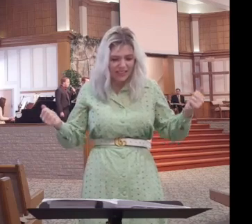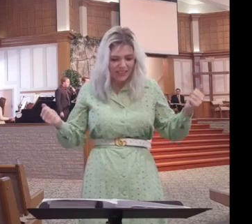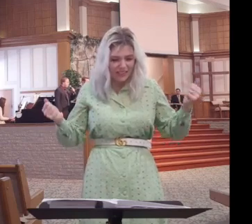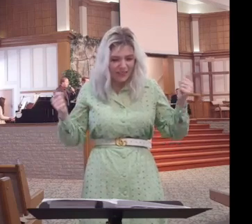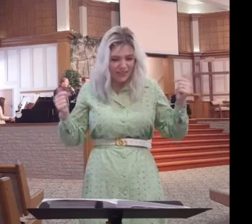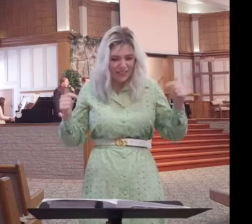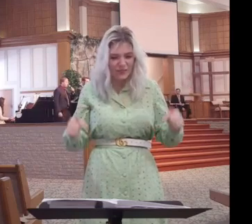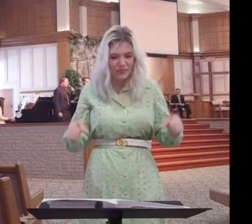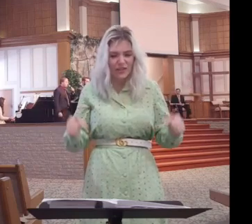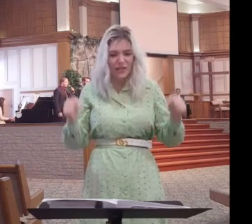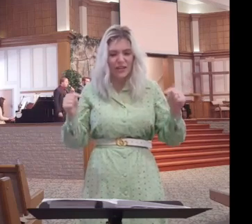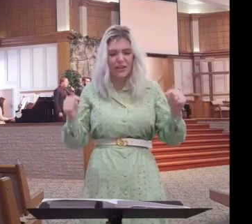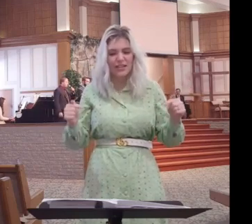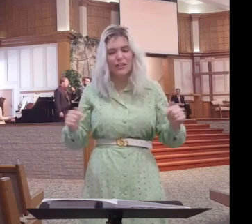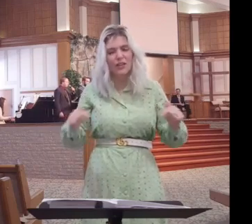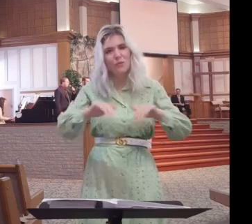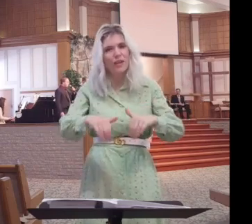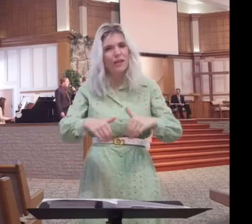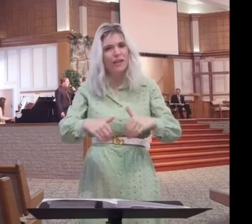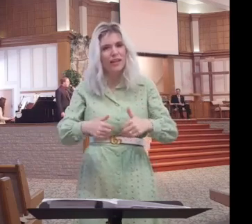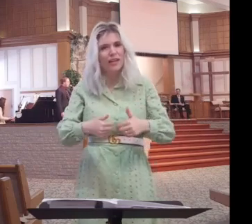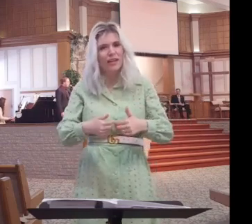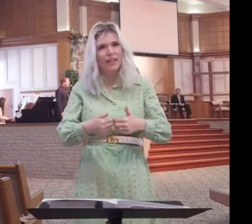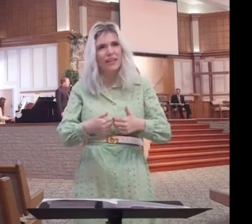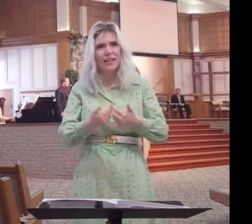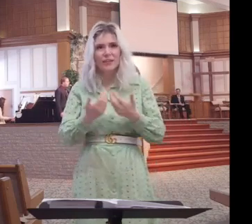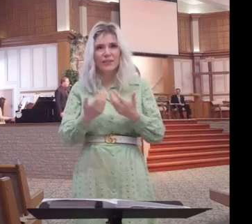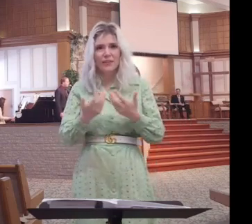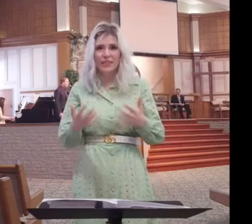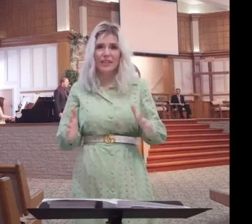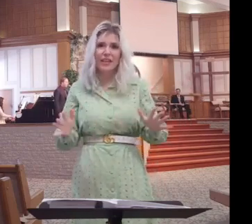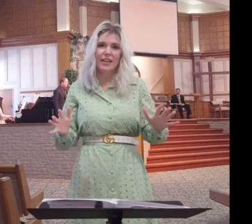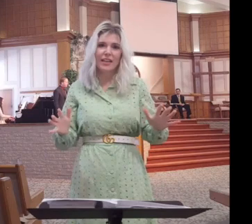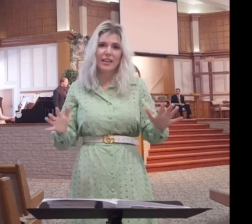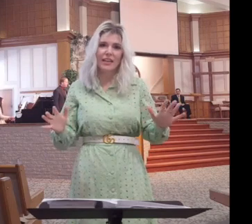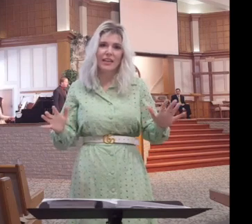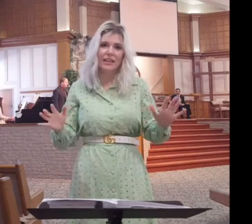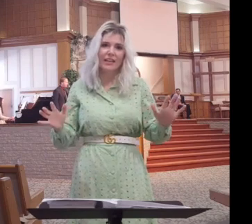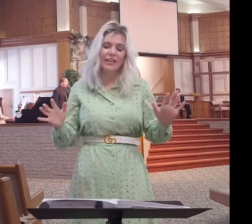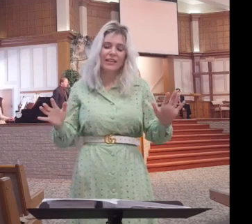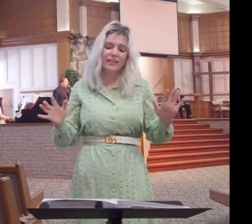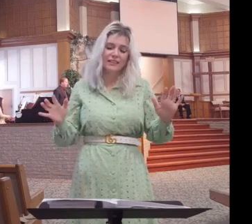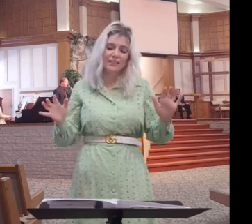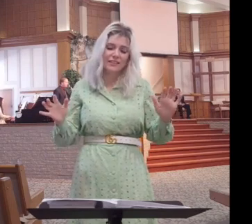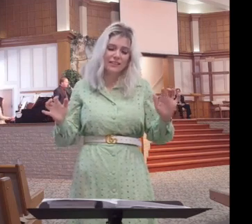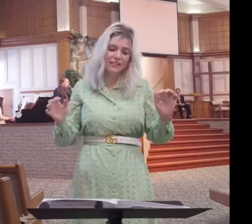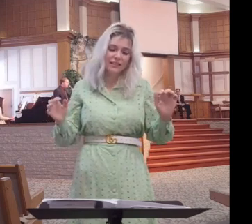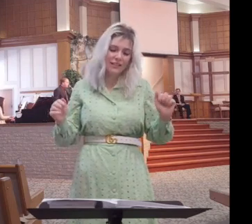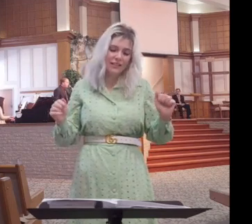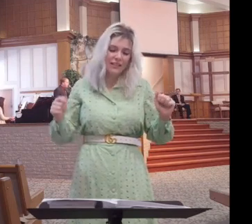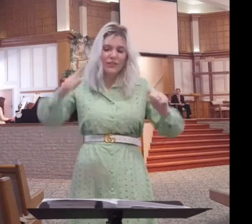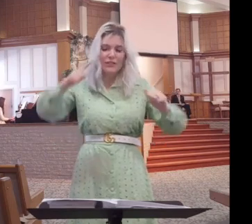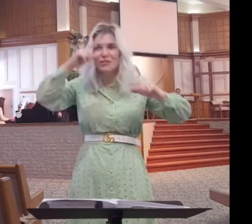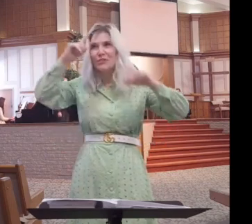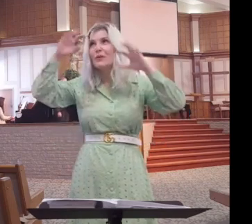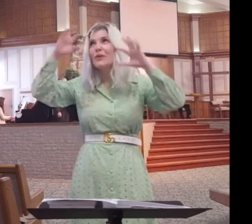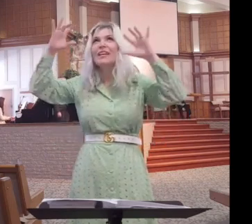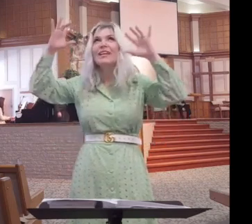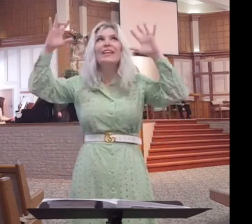this was the way it would end. The dreams